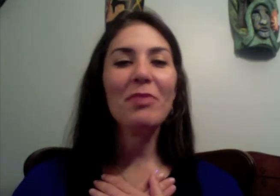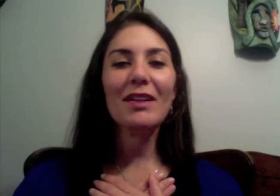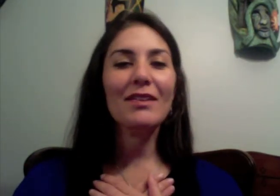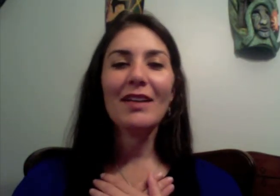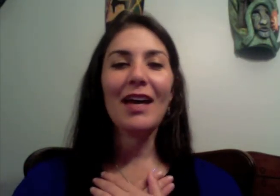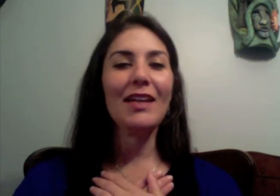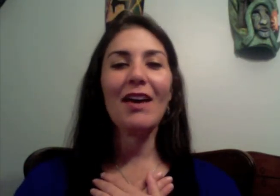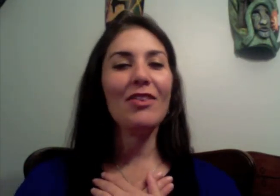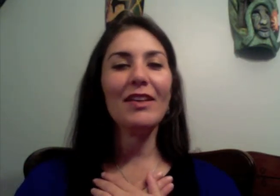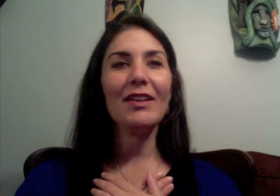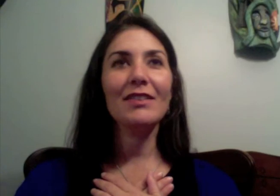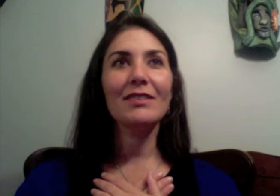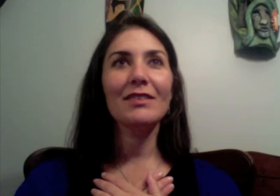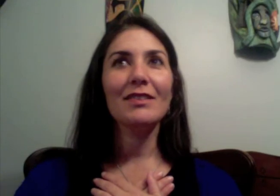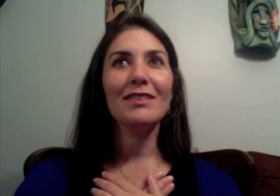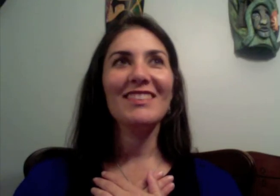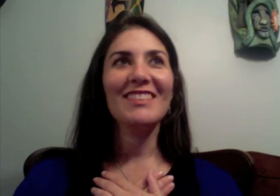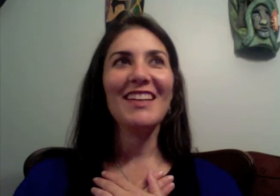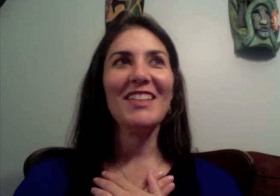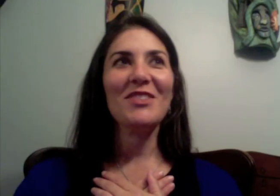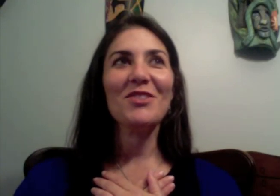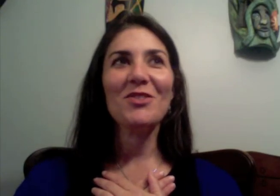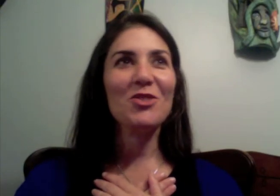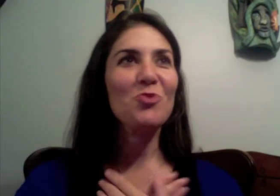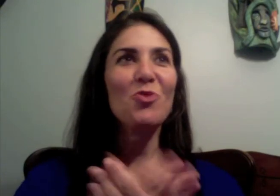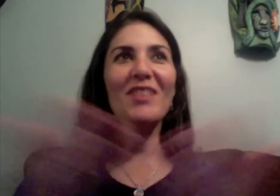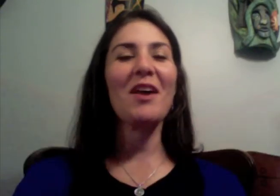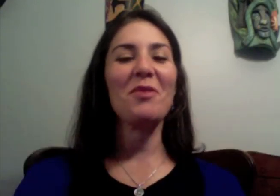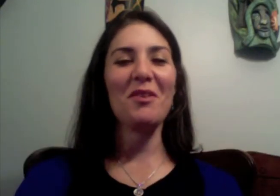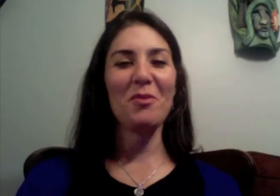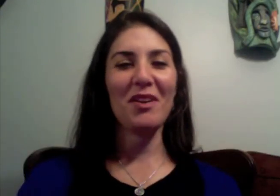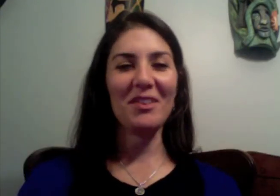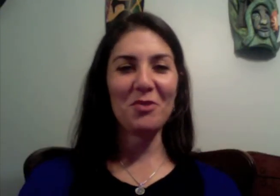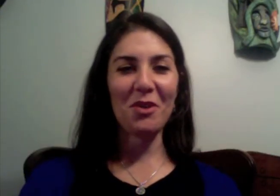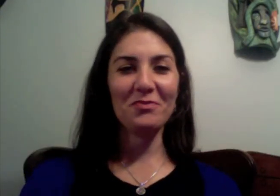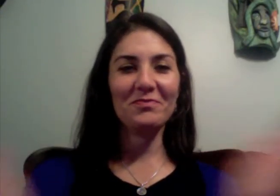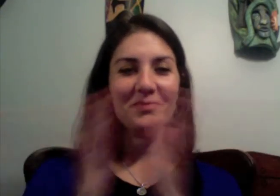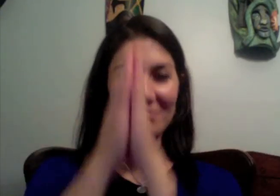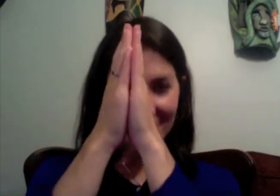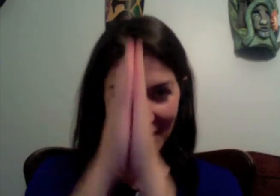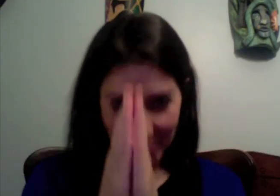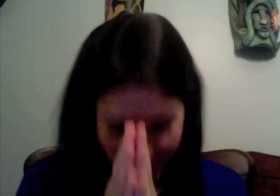and healthy, and spread that with everybody you know. Namaste.